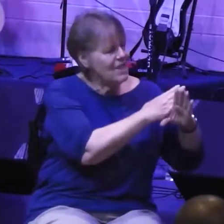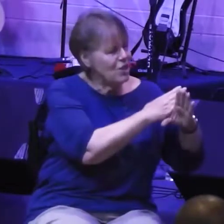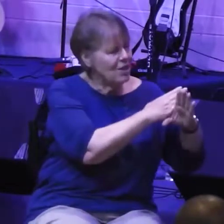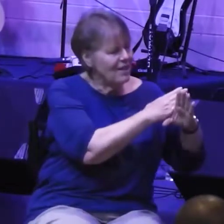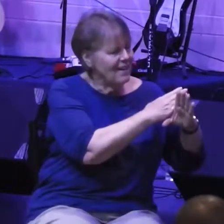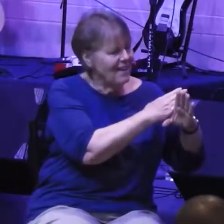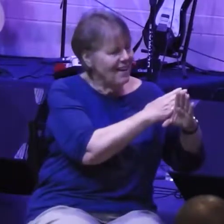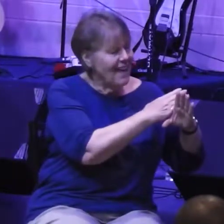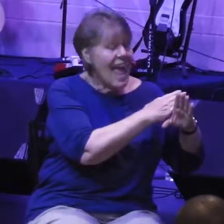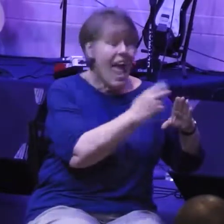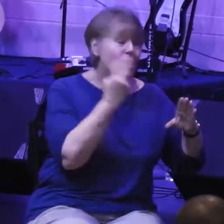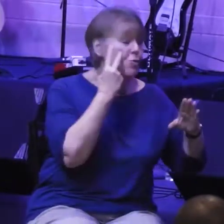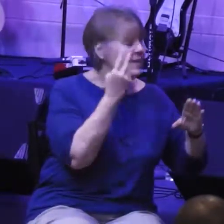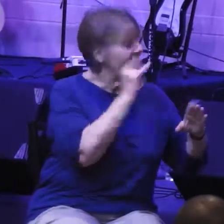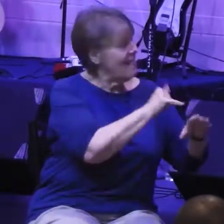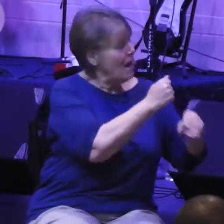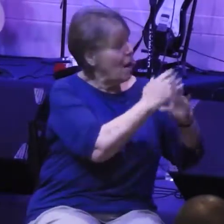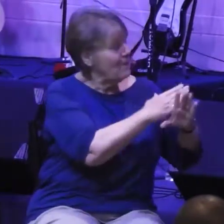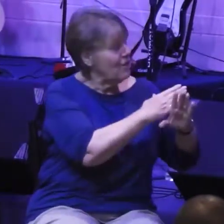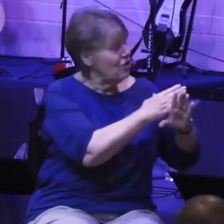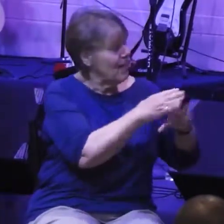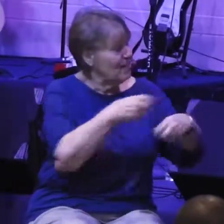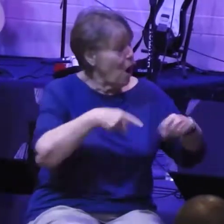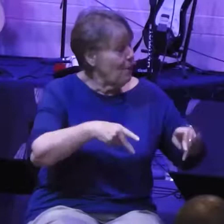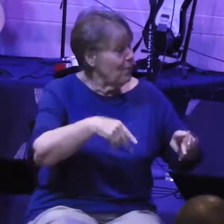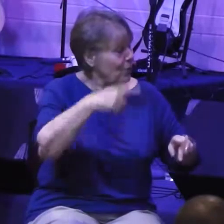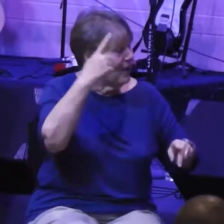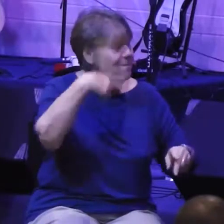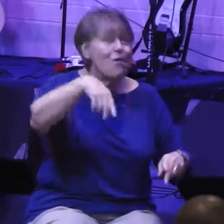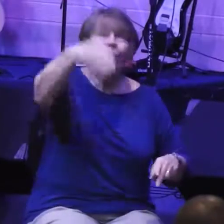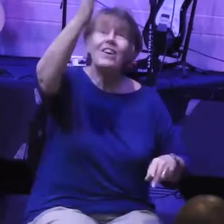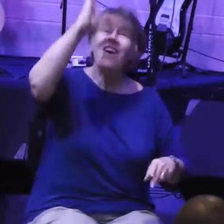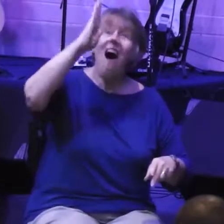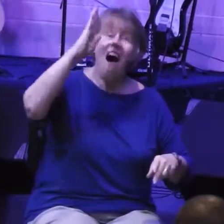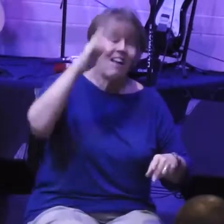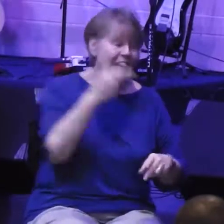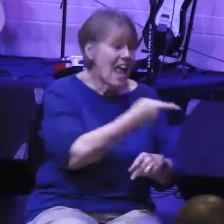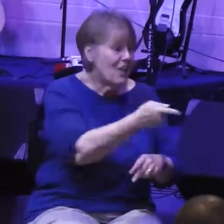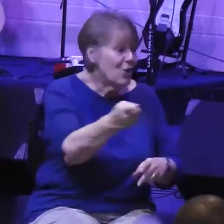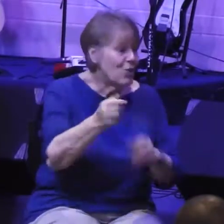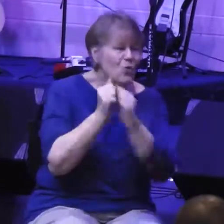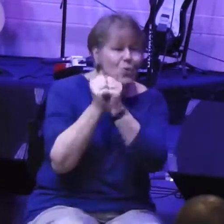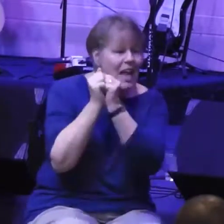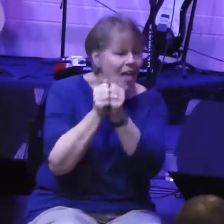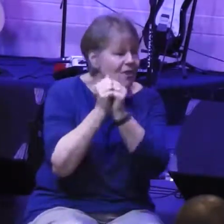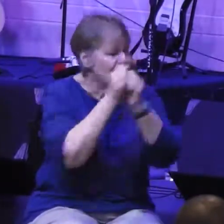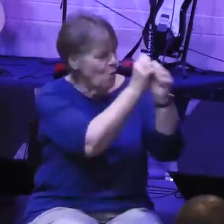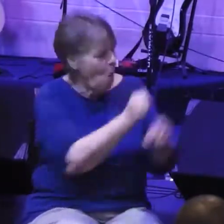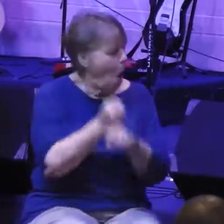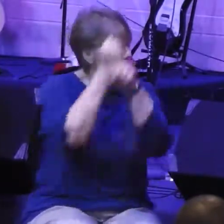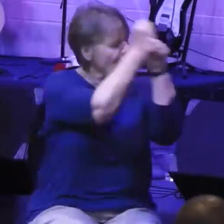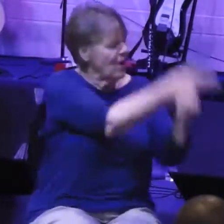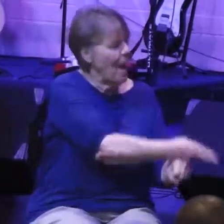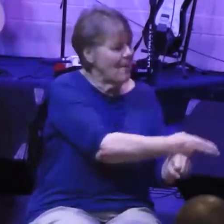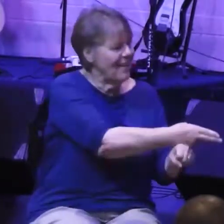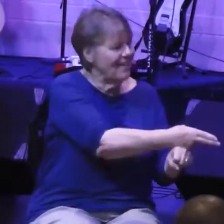God to overcome and therefore glorify what God is doing that much more.